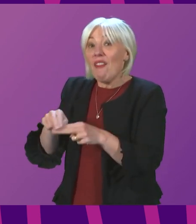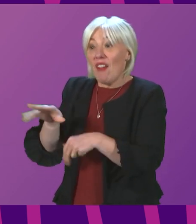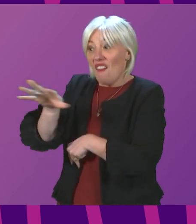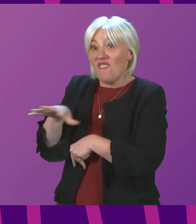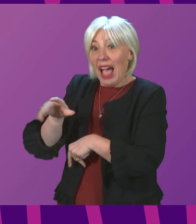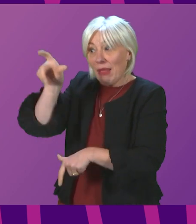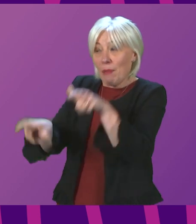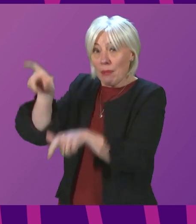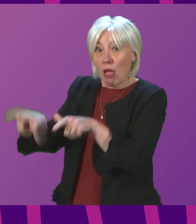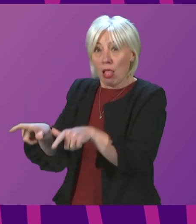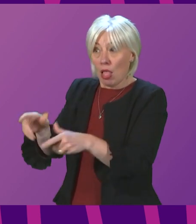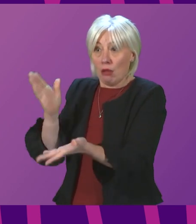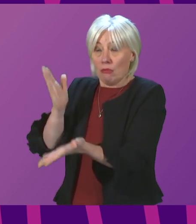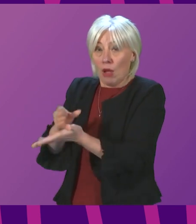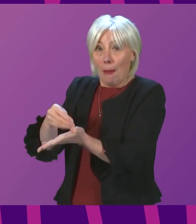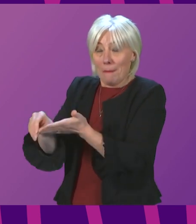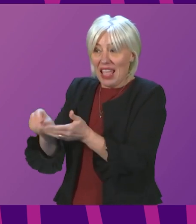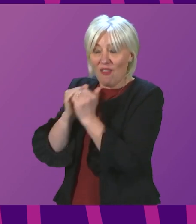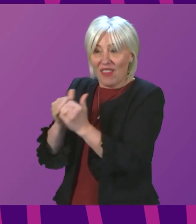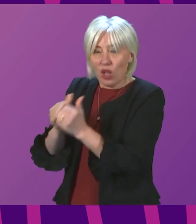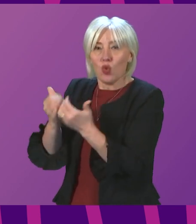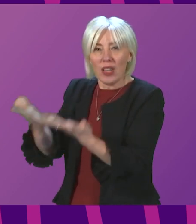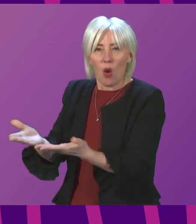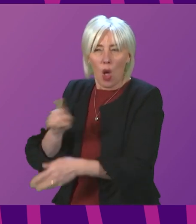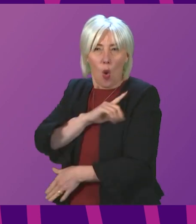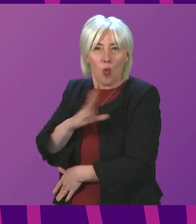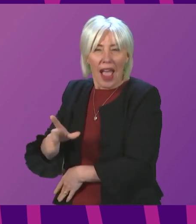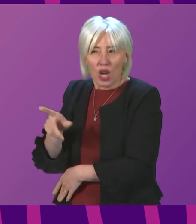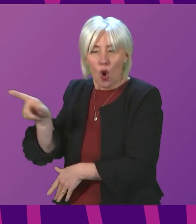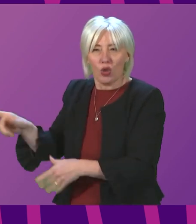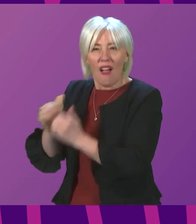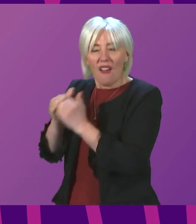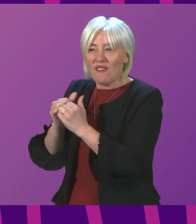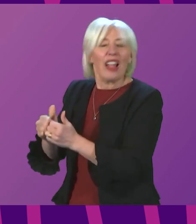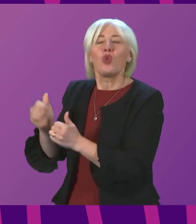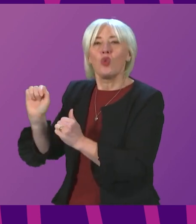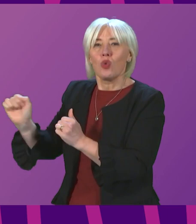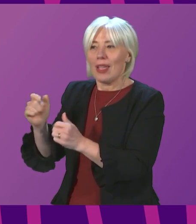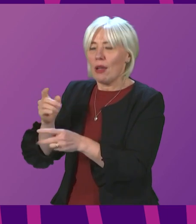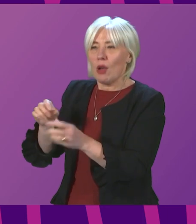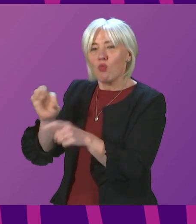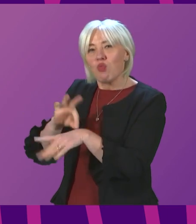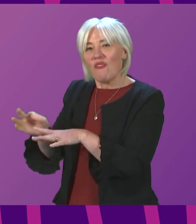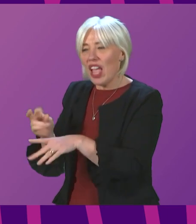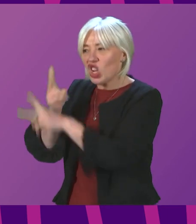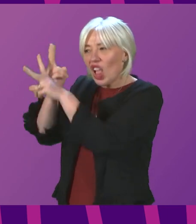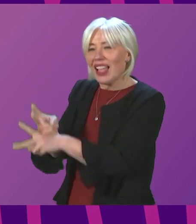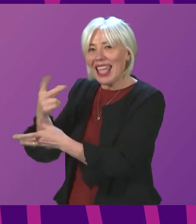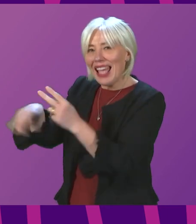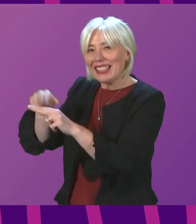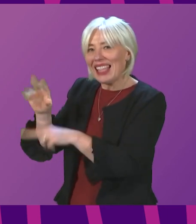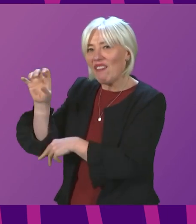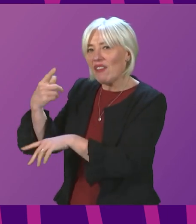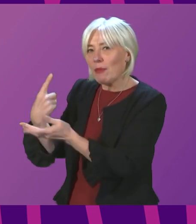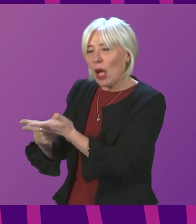way, why won't her Government value professional care staff by paying them £15 an hour? First Minister.